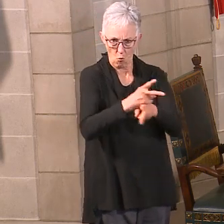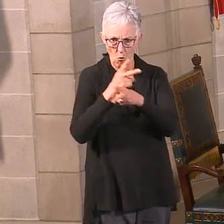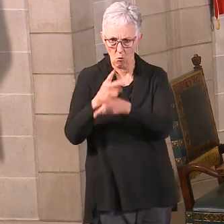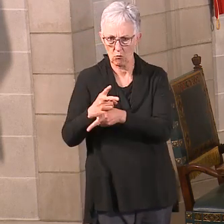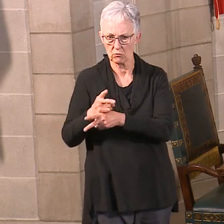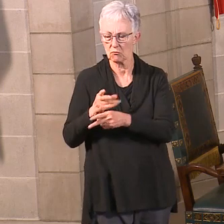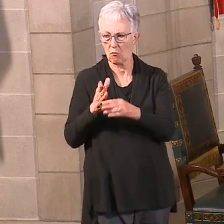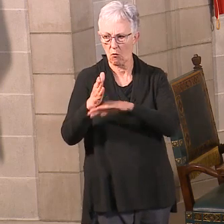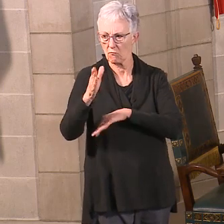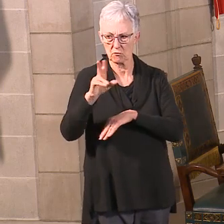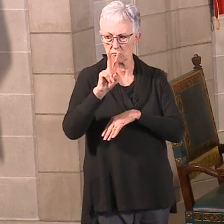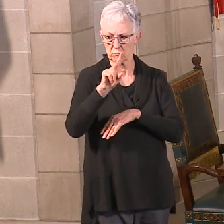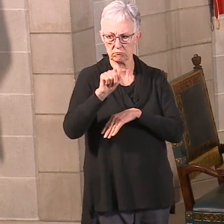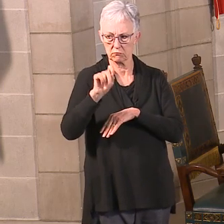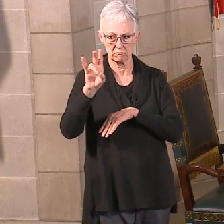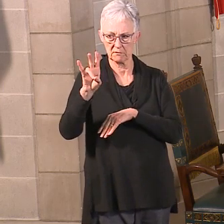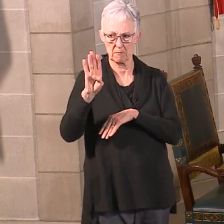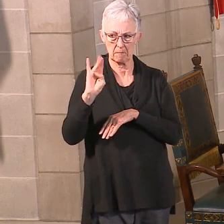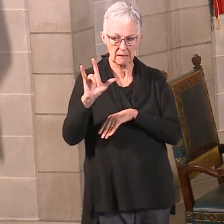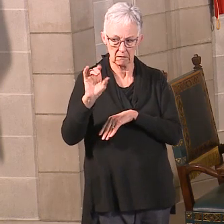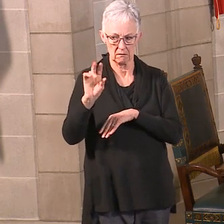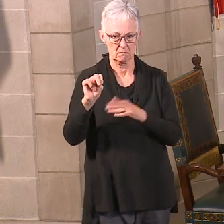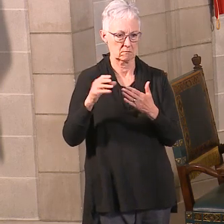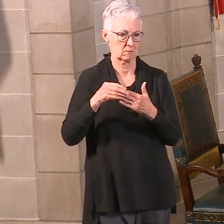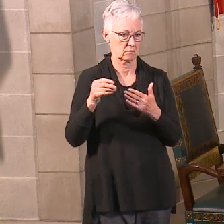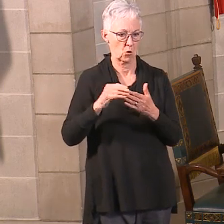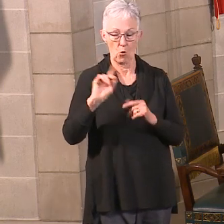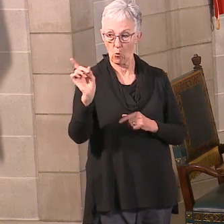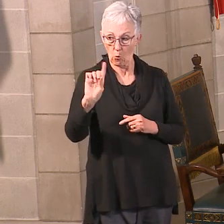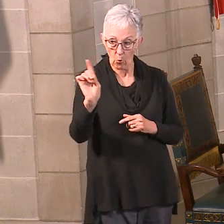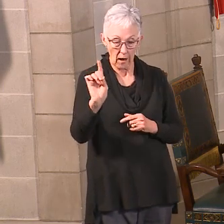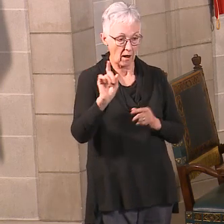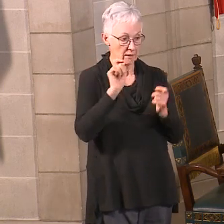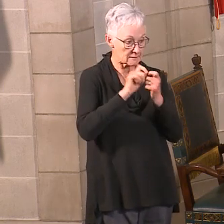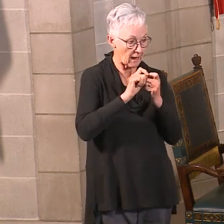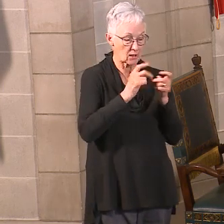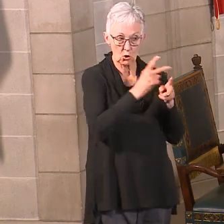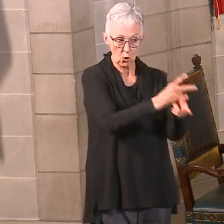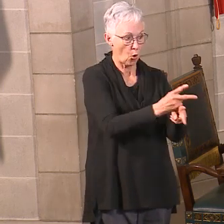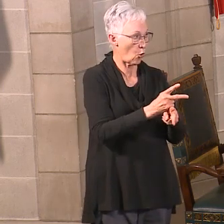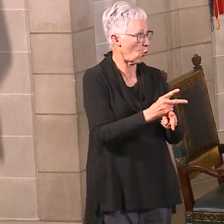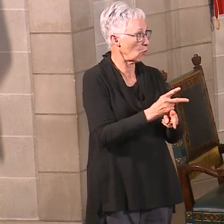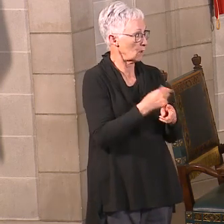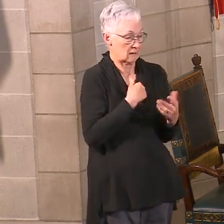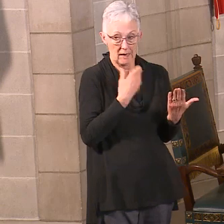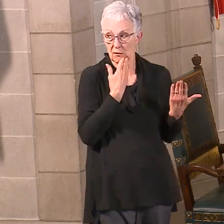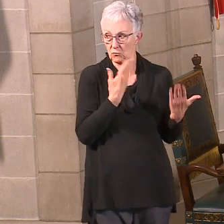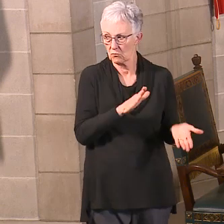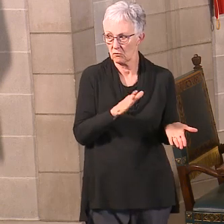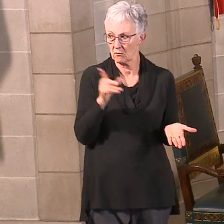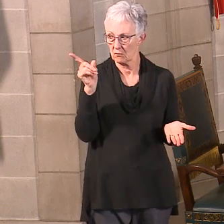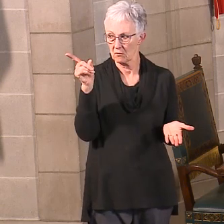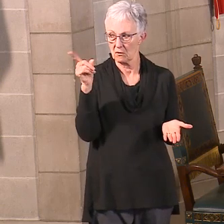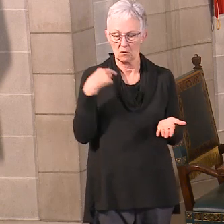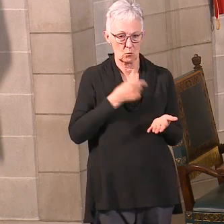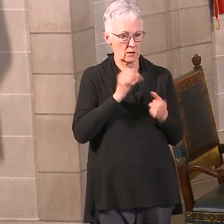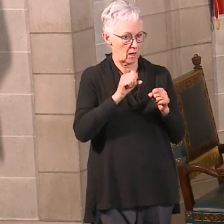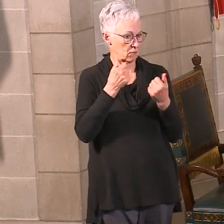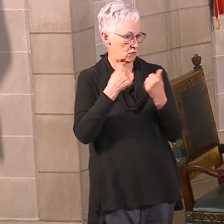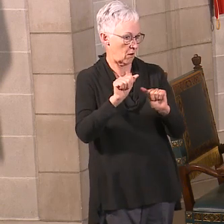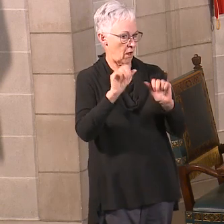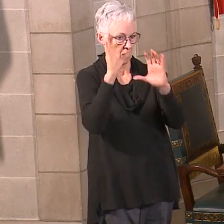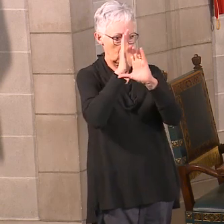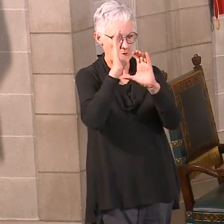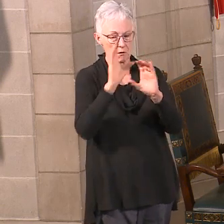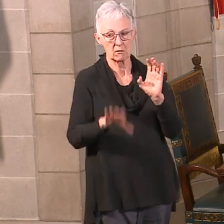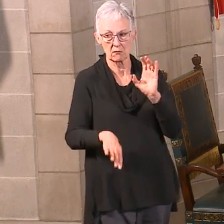And, but where that all goes, I couldn't tell you right off hand. Maybe, Taylor, we can see. I'm not sure that data is out there, but we can try and look it up and find out.